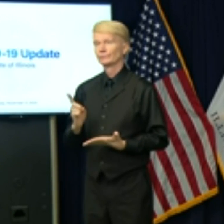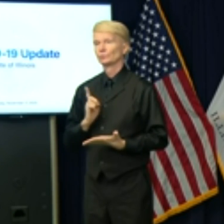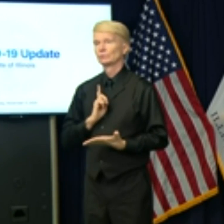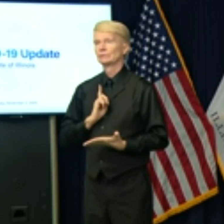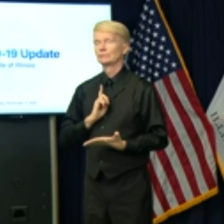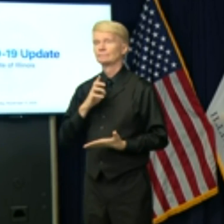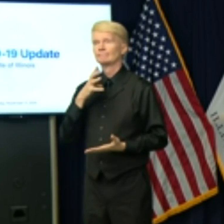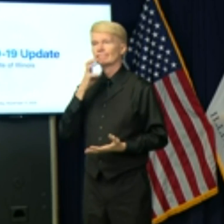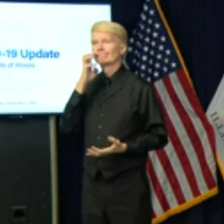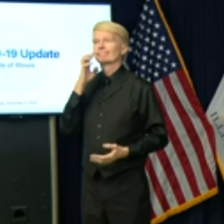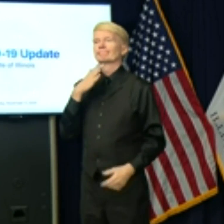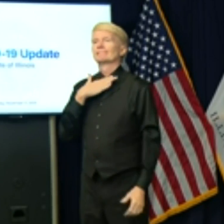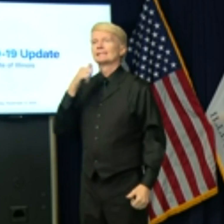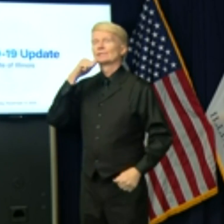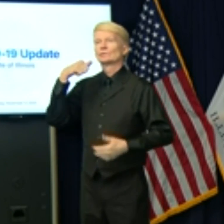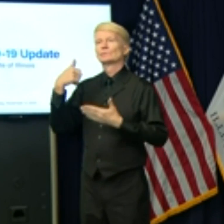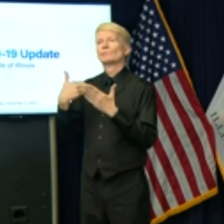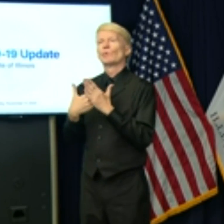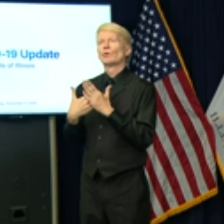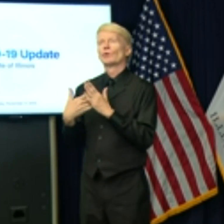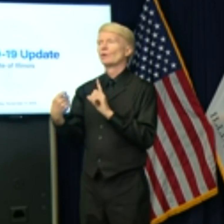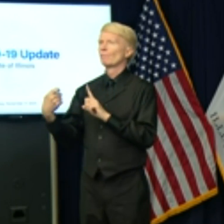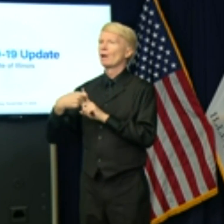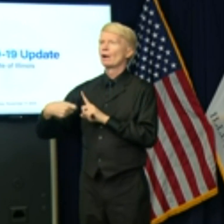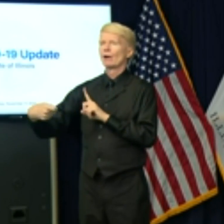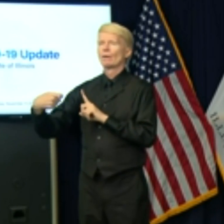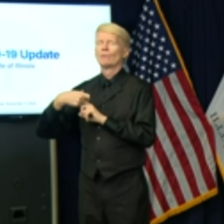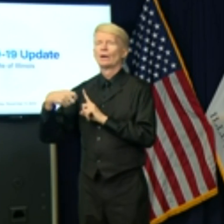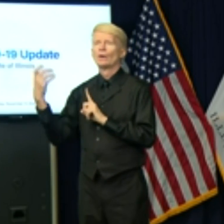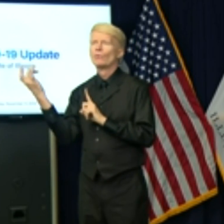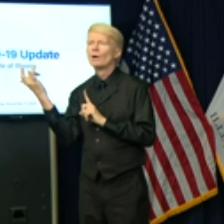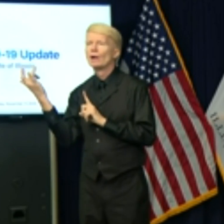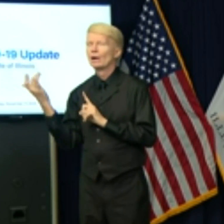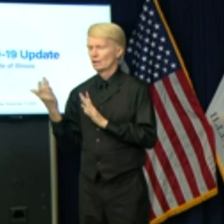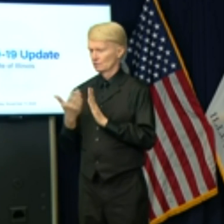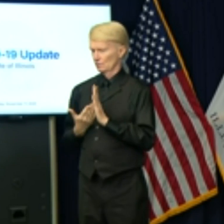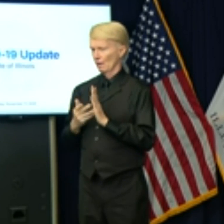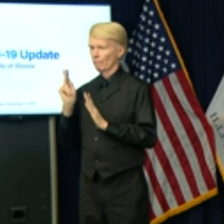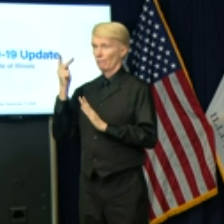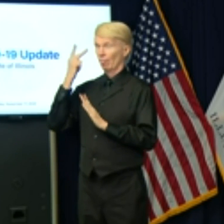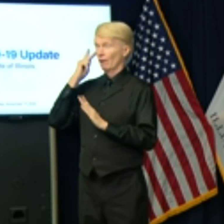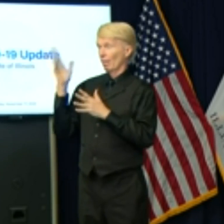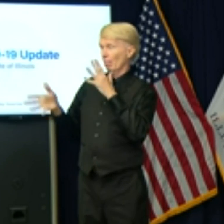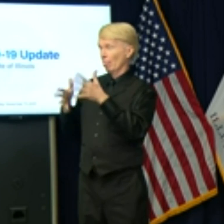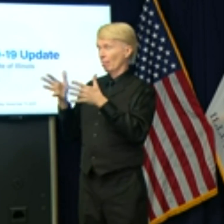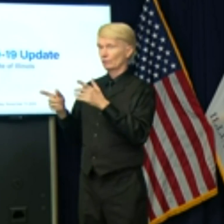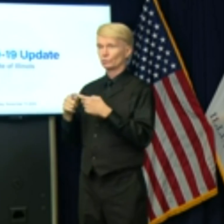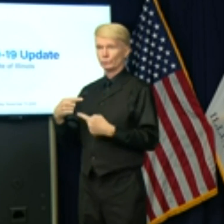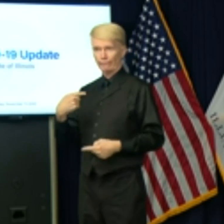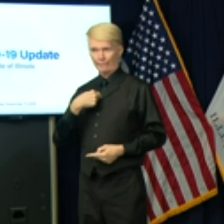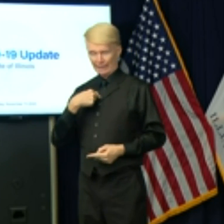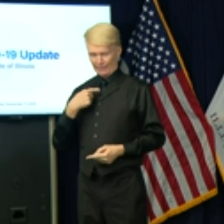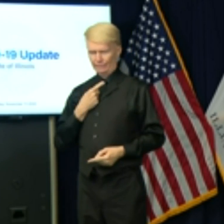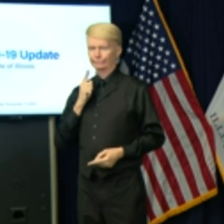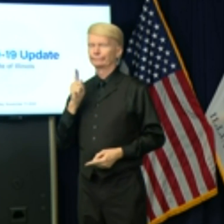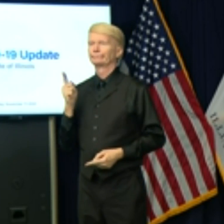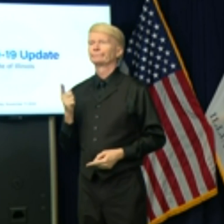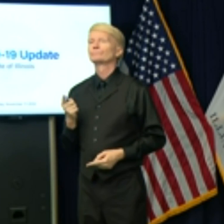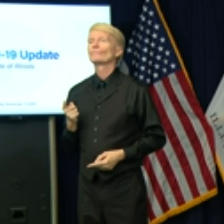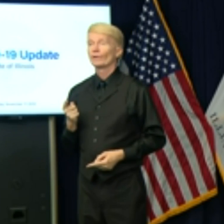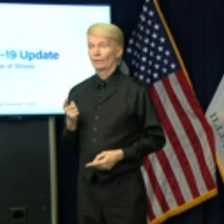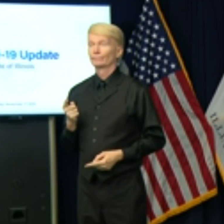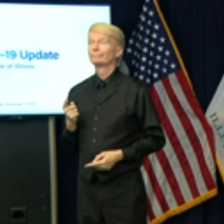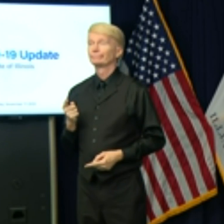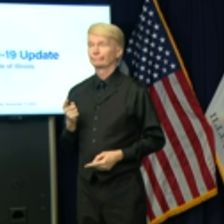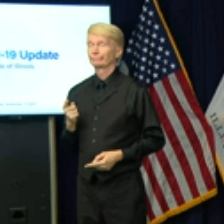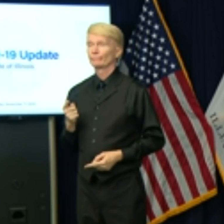daughter came under attack in an attempt to have some political effect on me. A